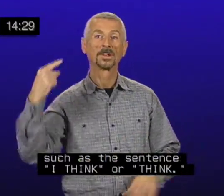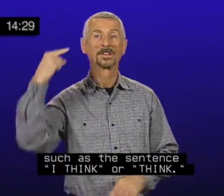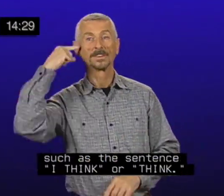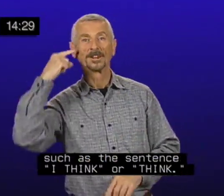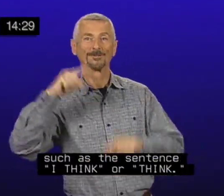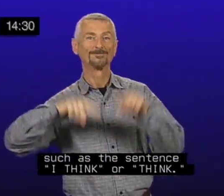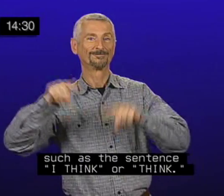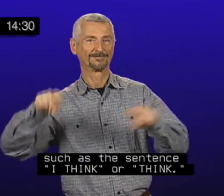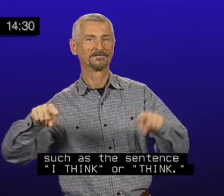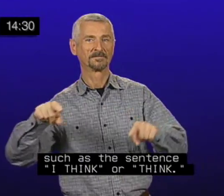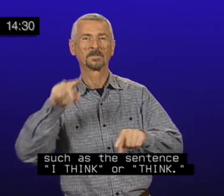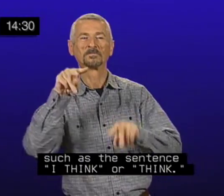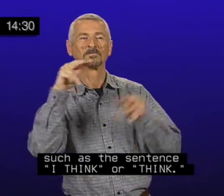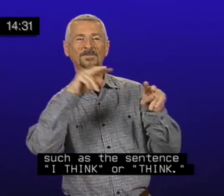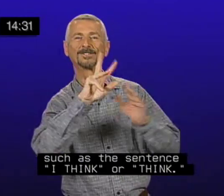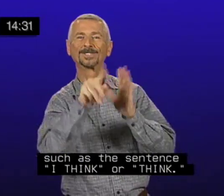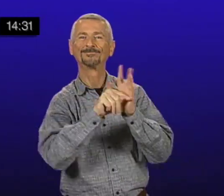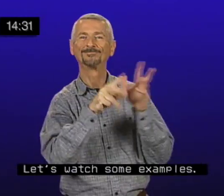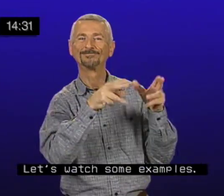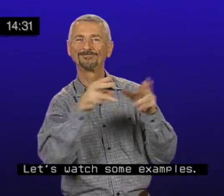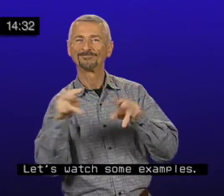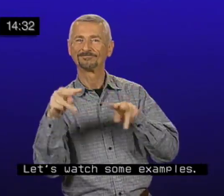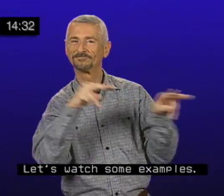or think. Let's watch some examples.